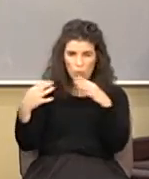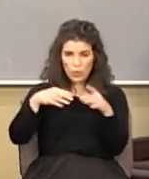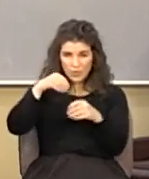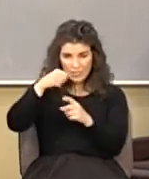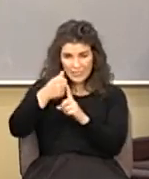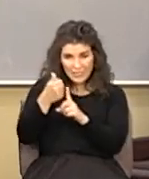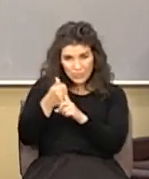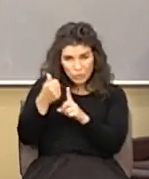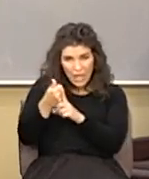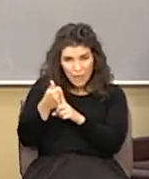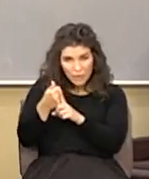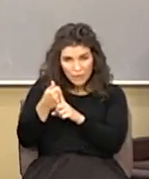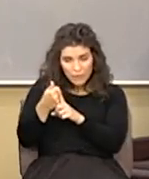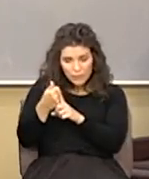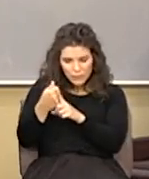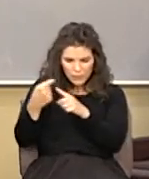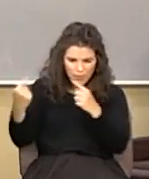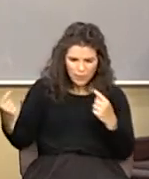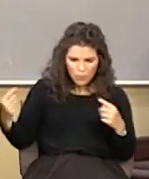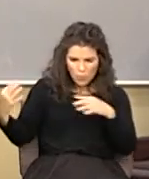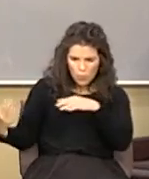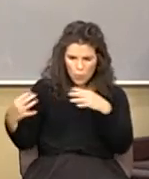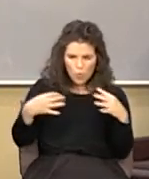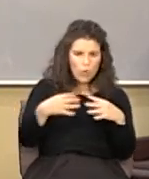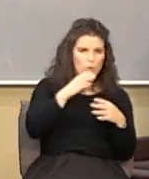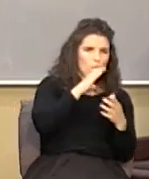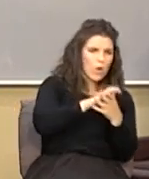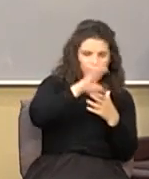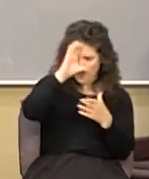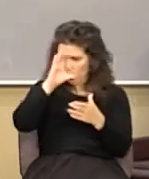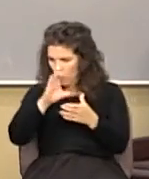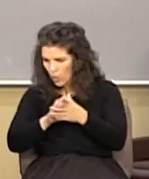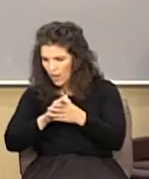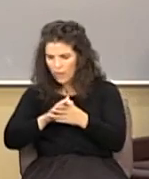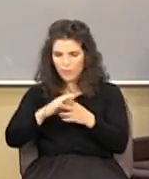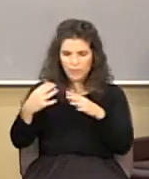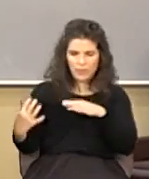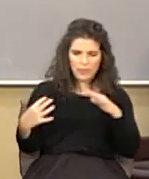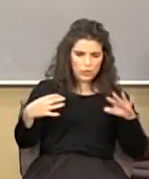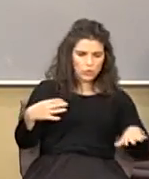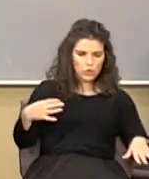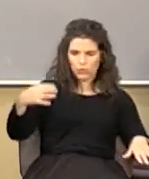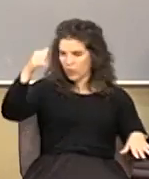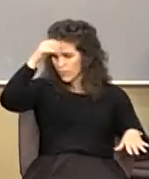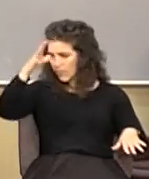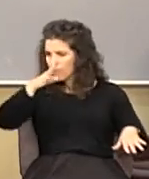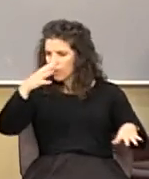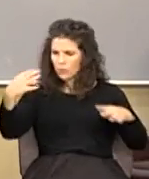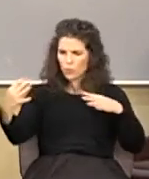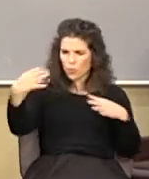why do you war against your spouse why do you war against your parents why does nation war against nation